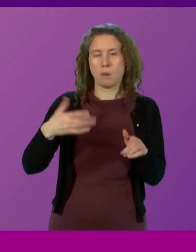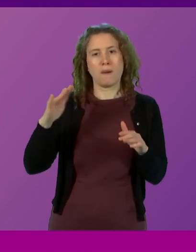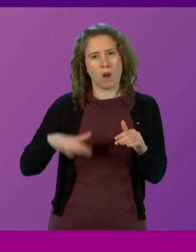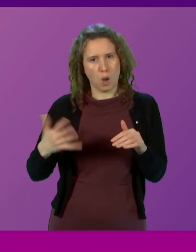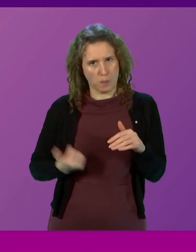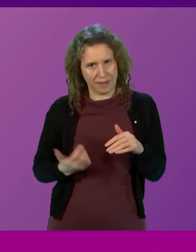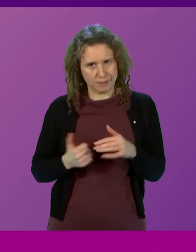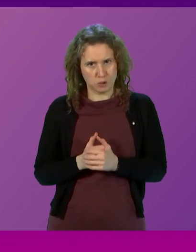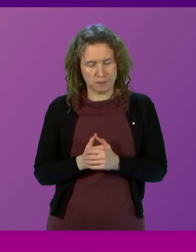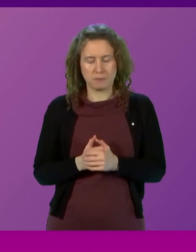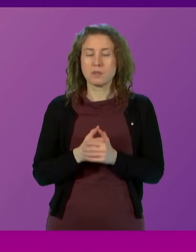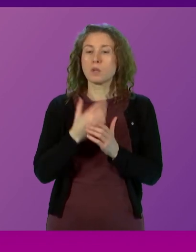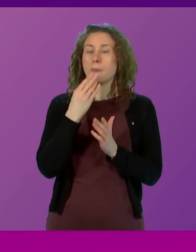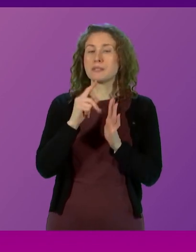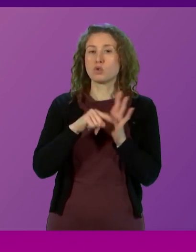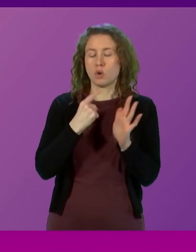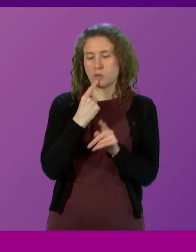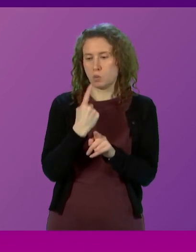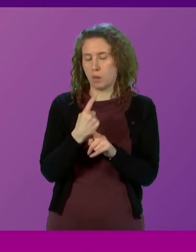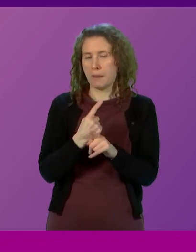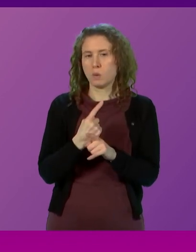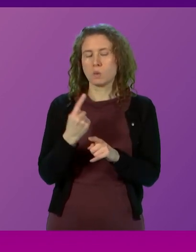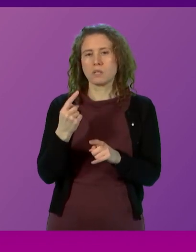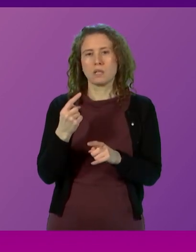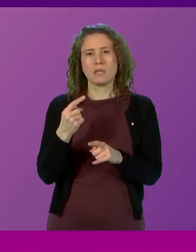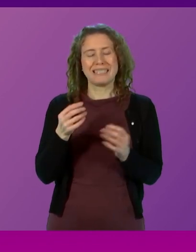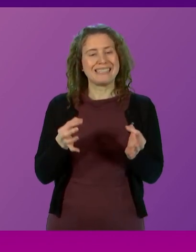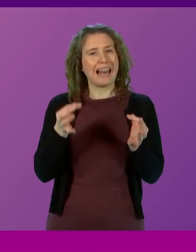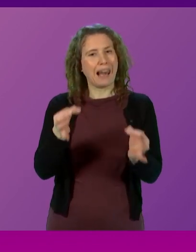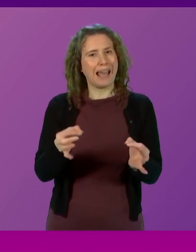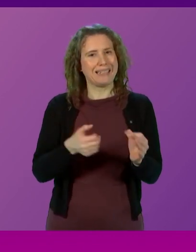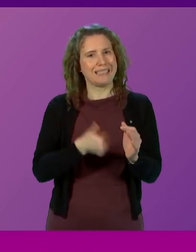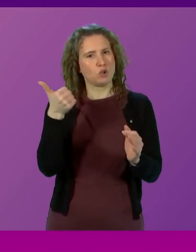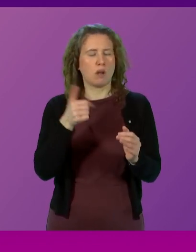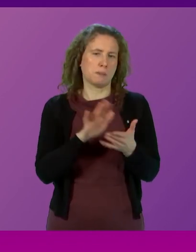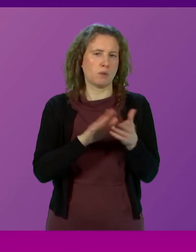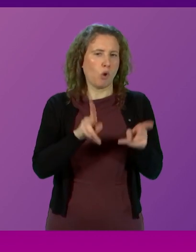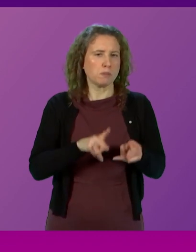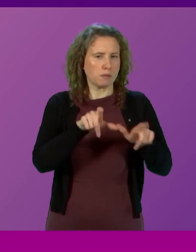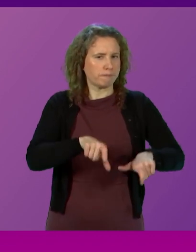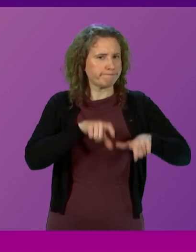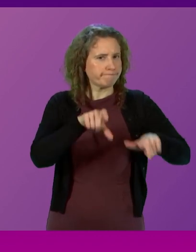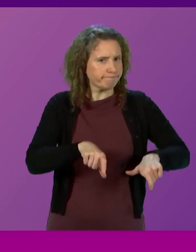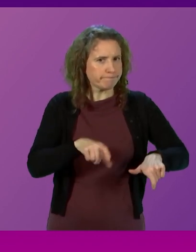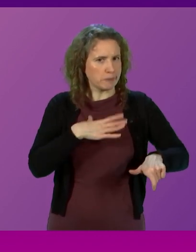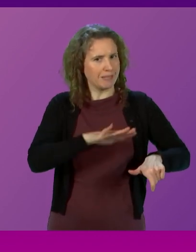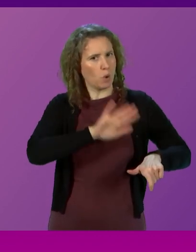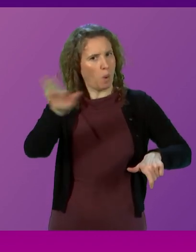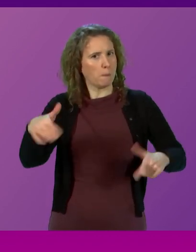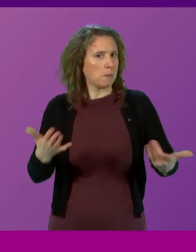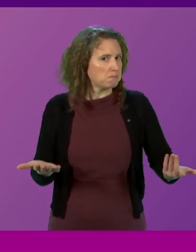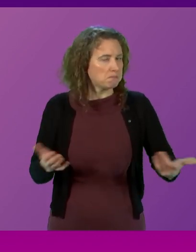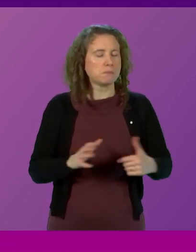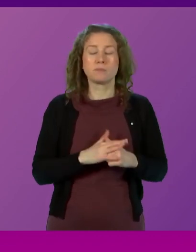now Mr Johnson talked about the issue of delayed discharge and the government accepts